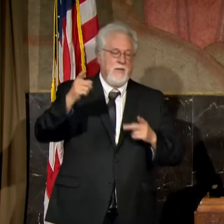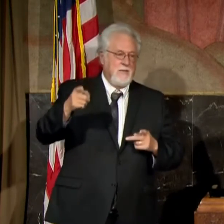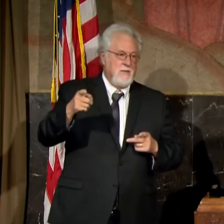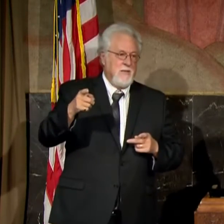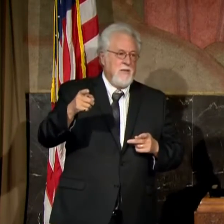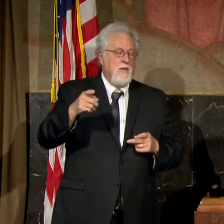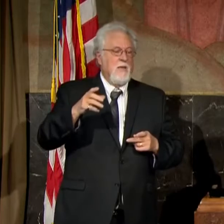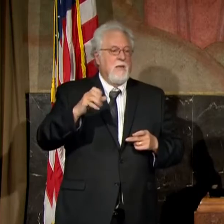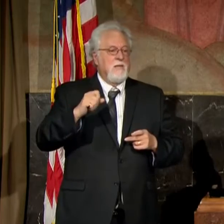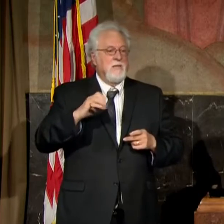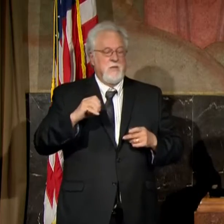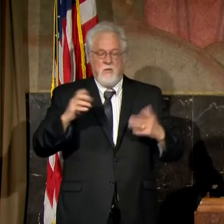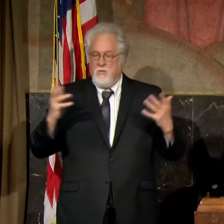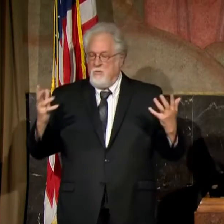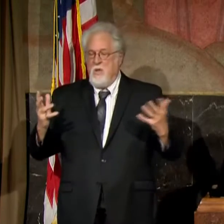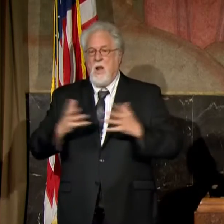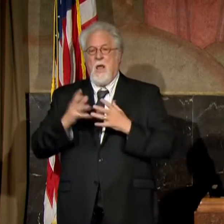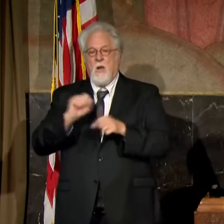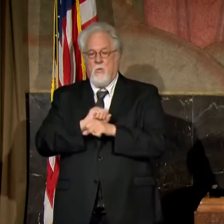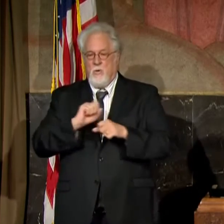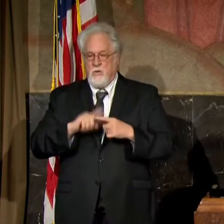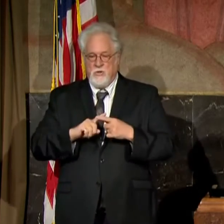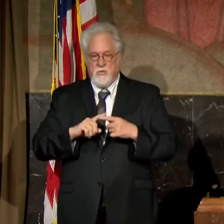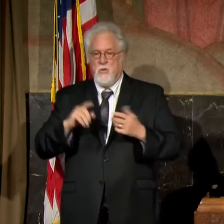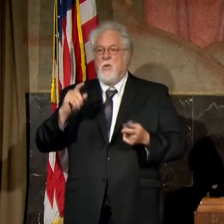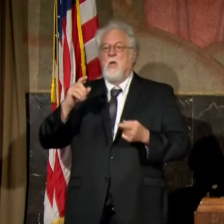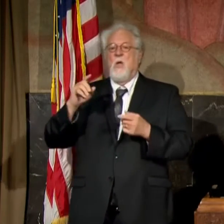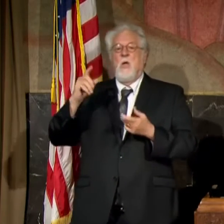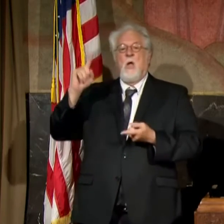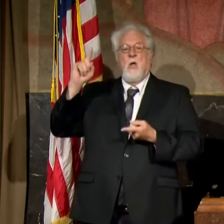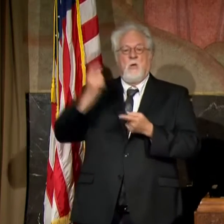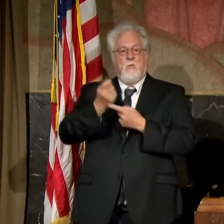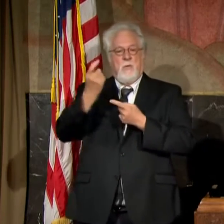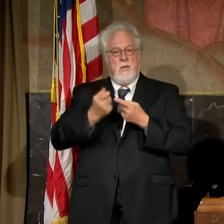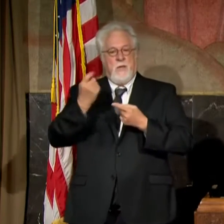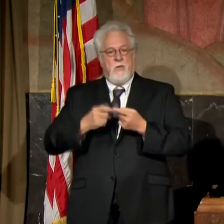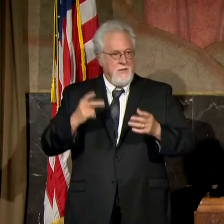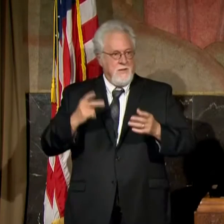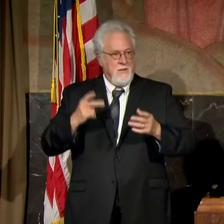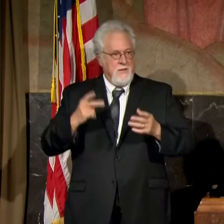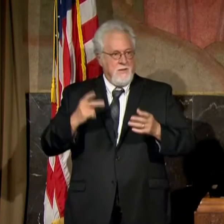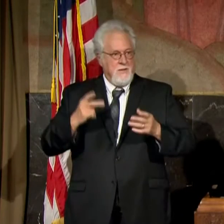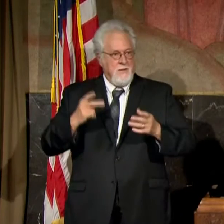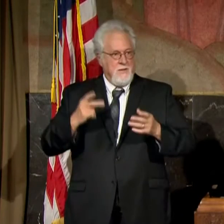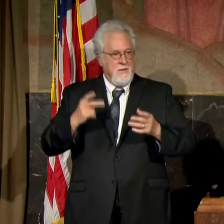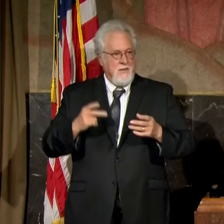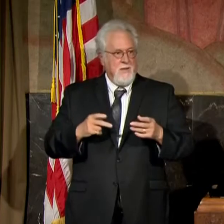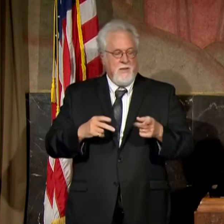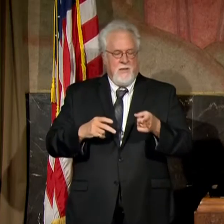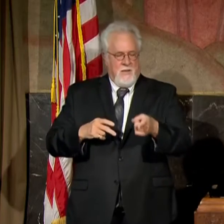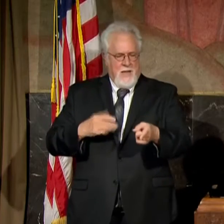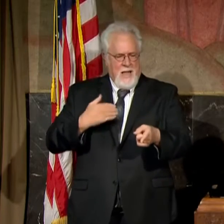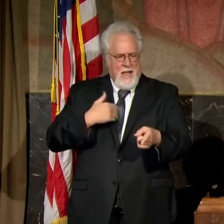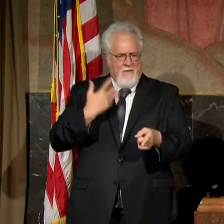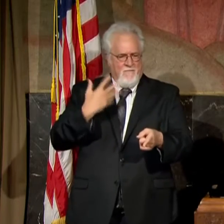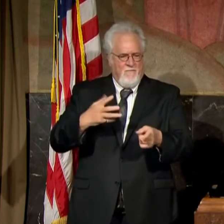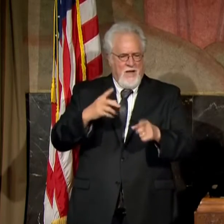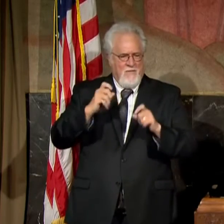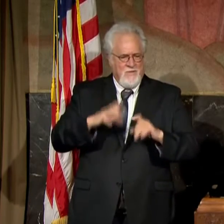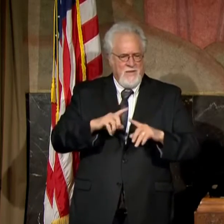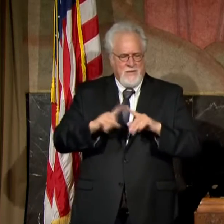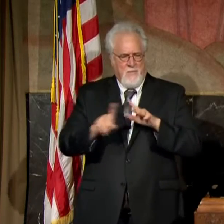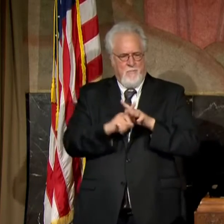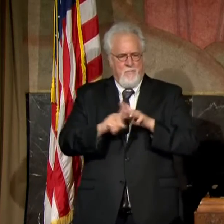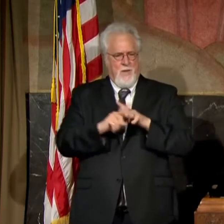And so we do a lot of work in deduplicating, trying to make sure that you don't have tests and